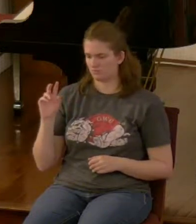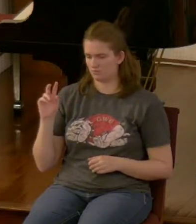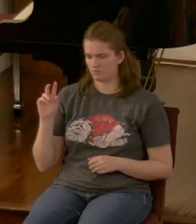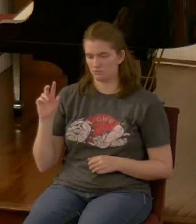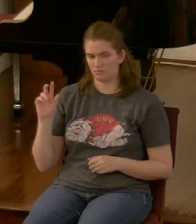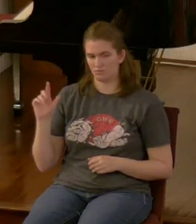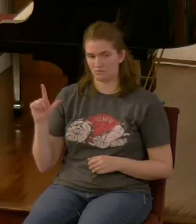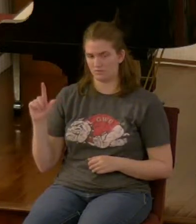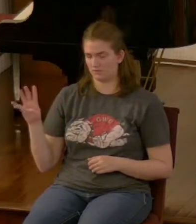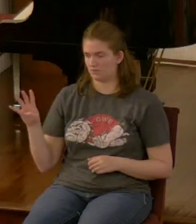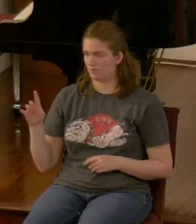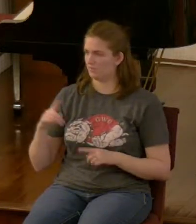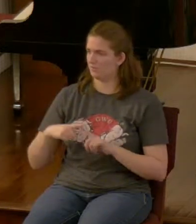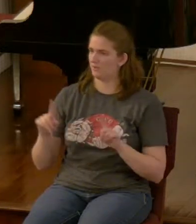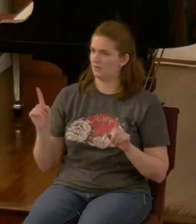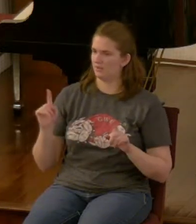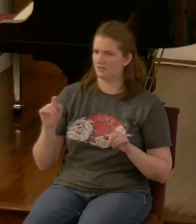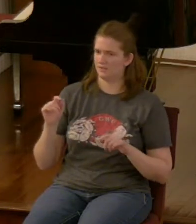it would have been